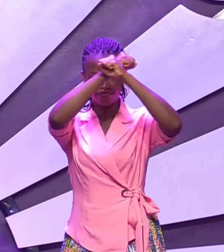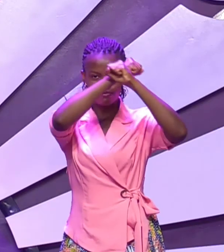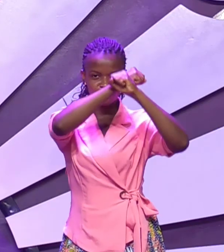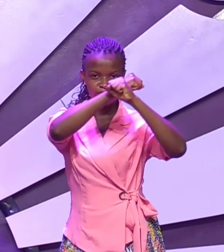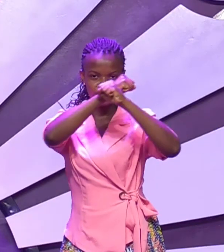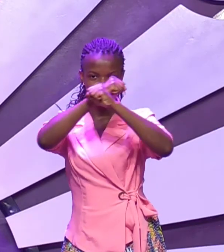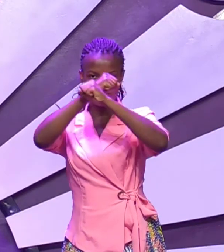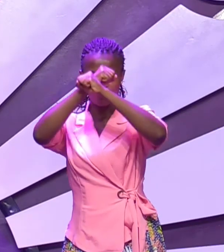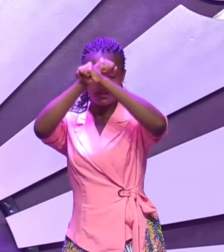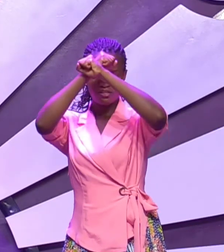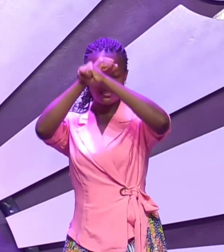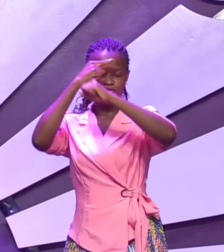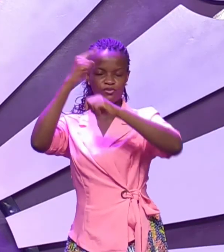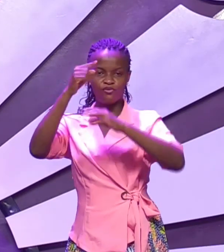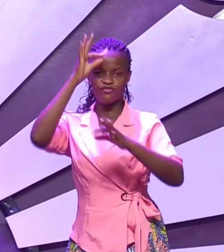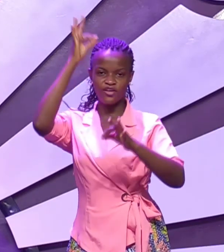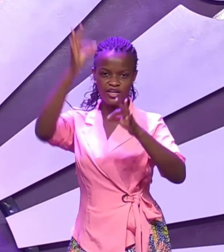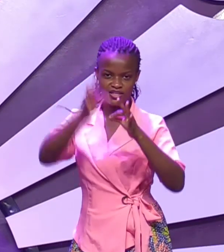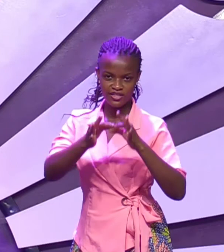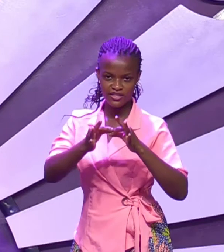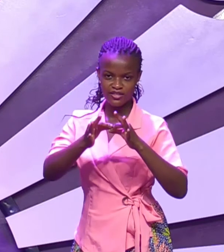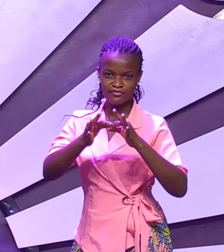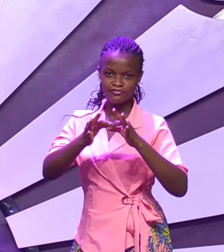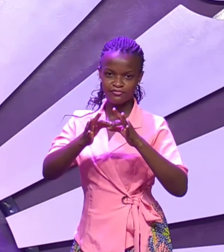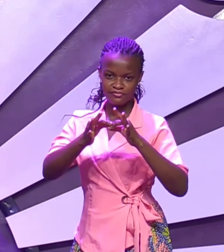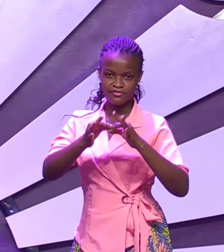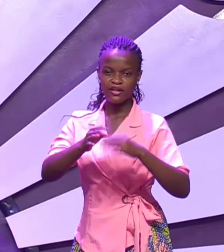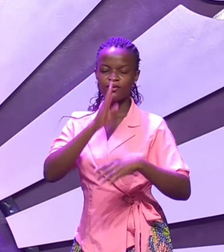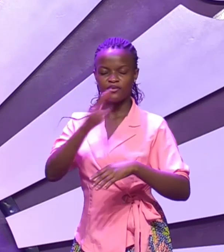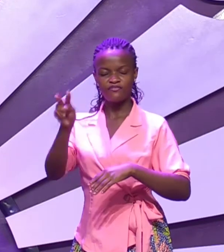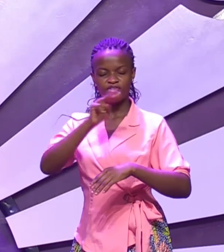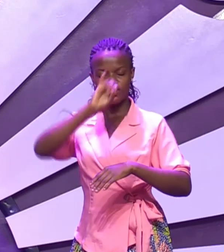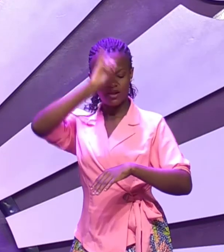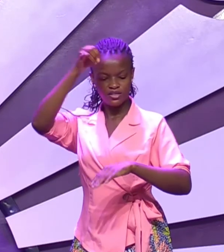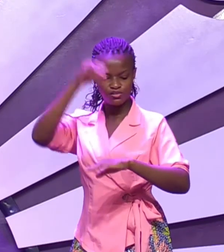raise the shield of faith be like Job